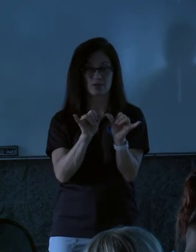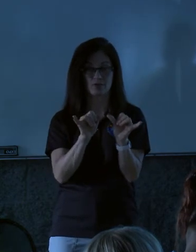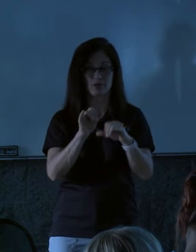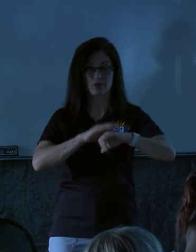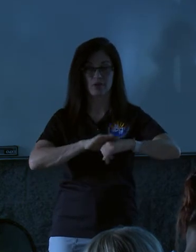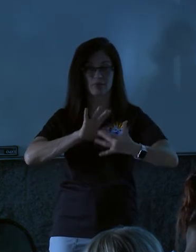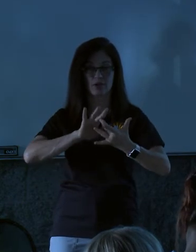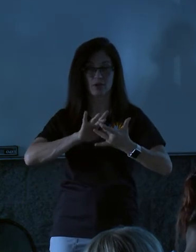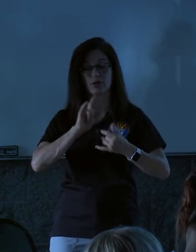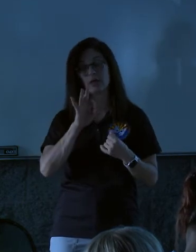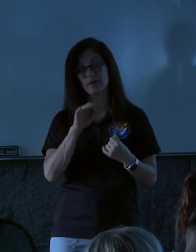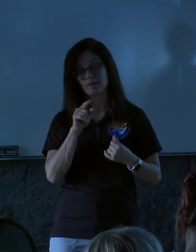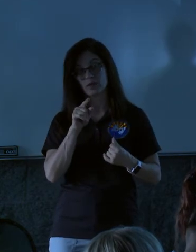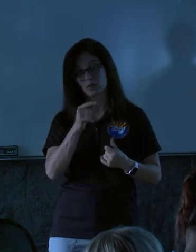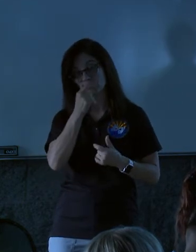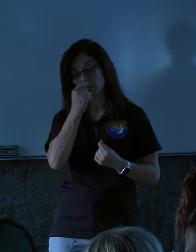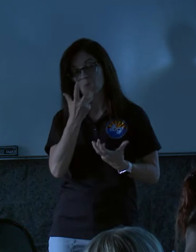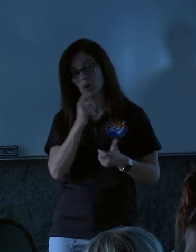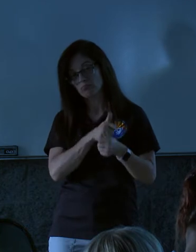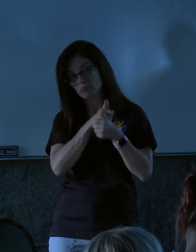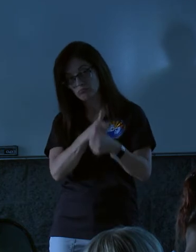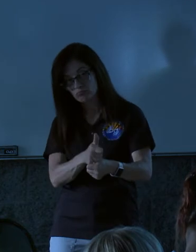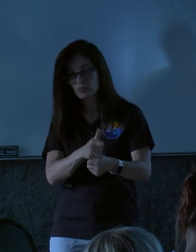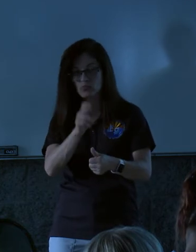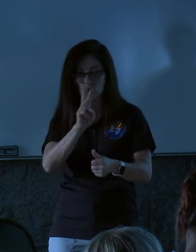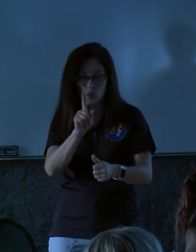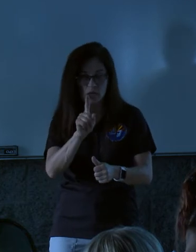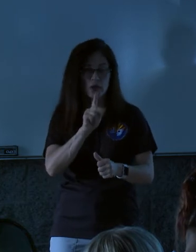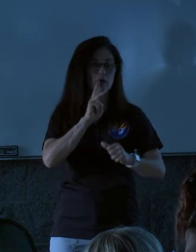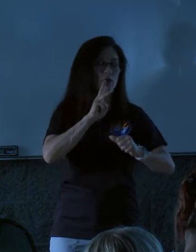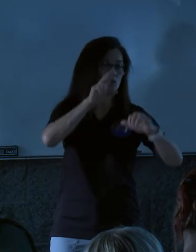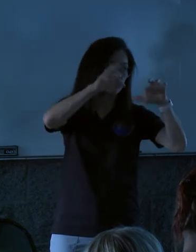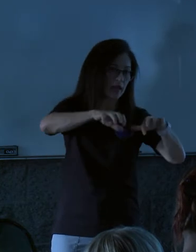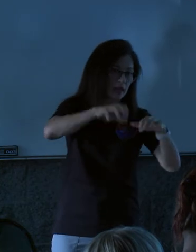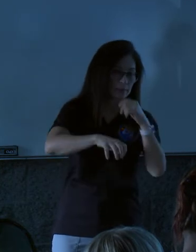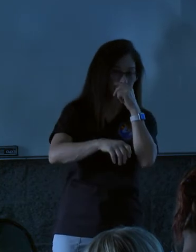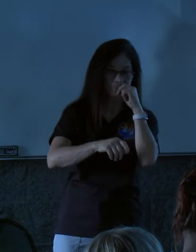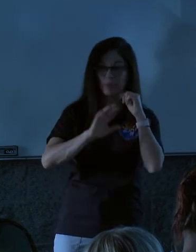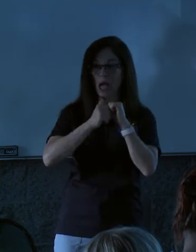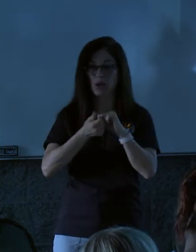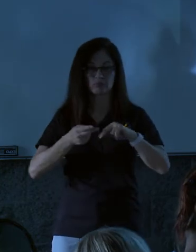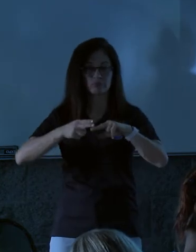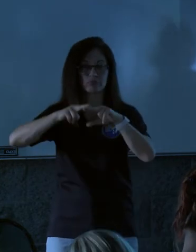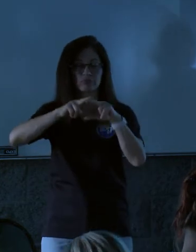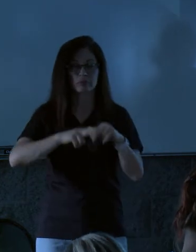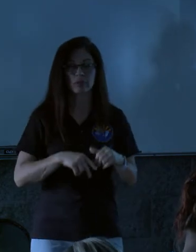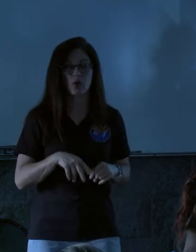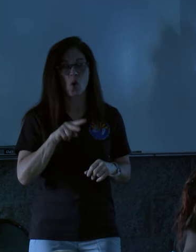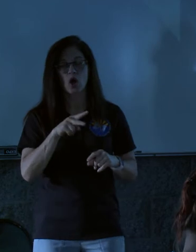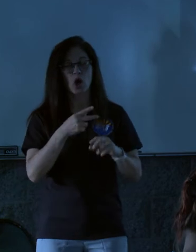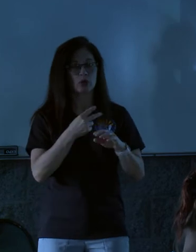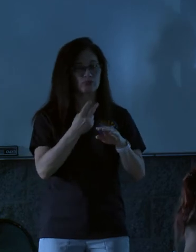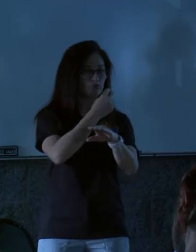interested in tracking kind of where the rain is falling and what the data and how that adds up and looking at it in the past over